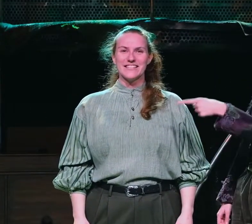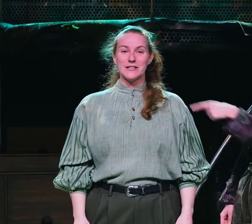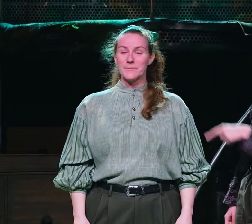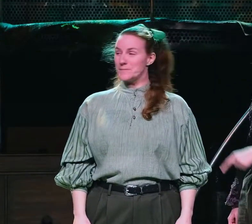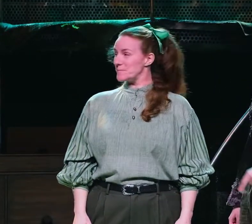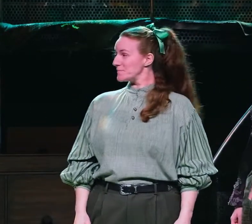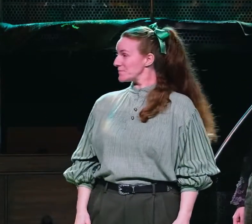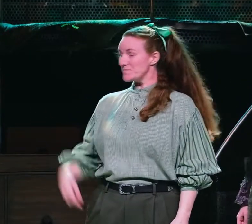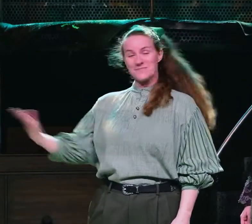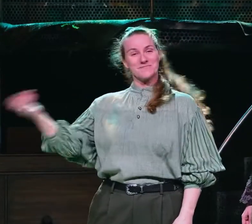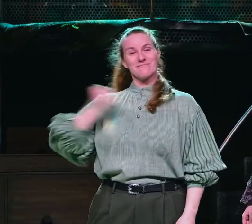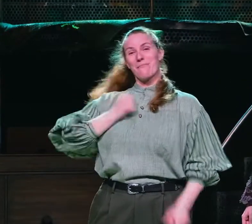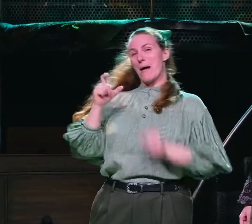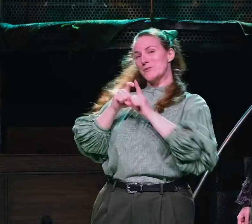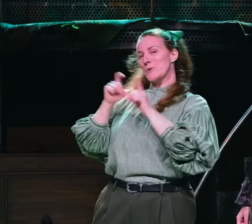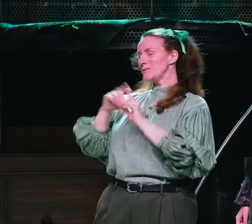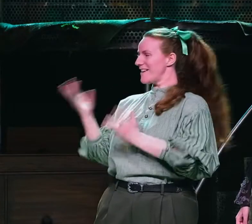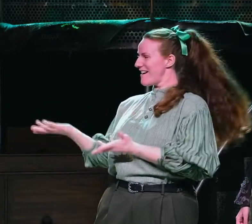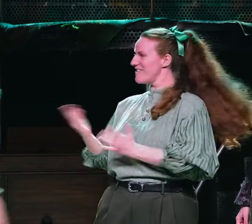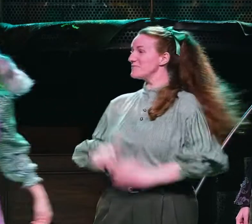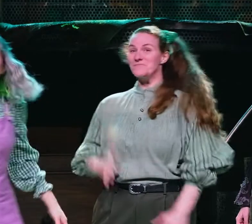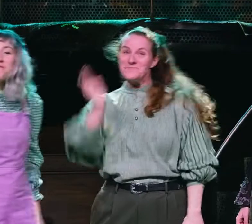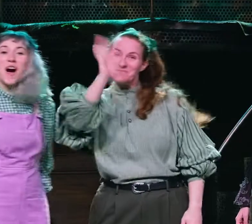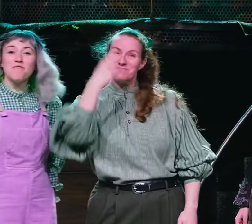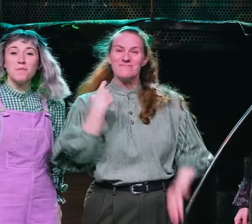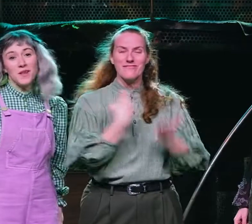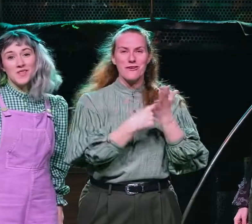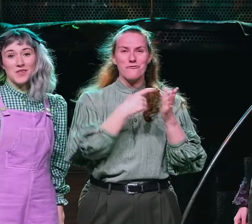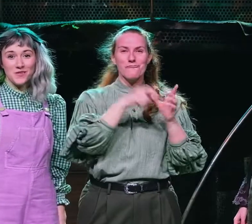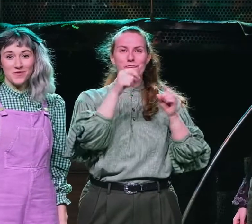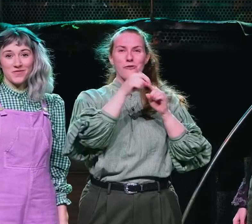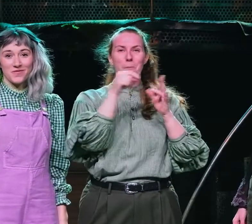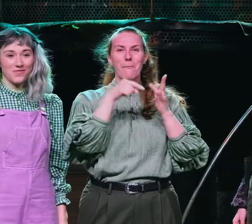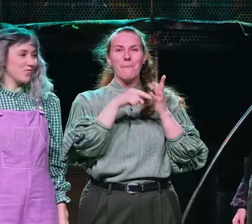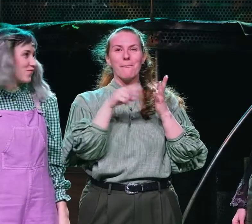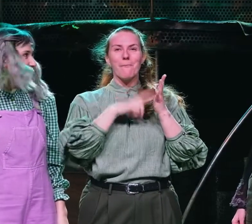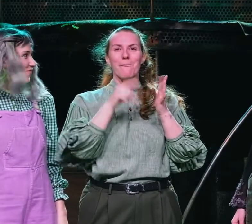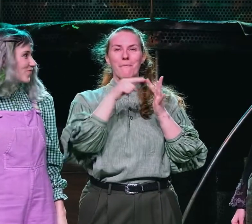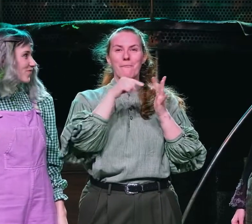This is my daughter. Hello, I'm Rapunzel.